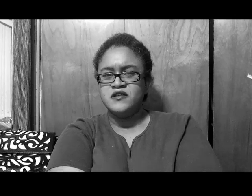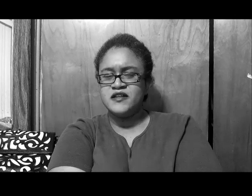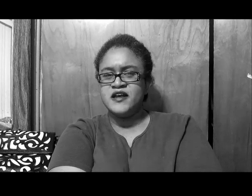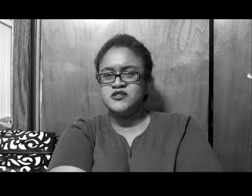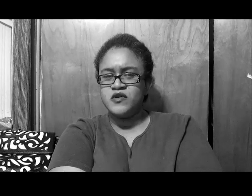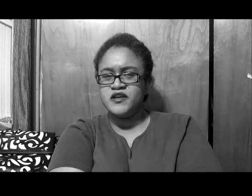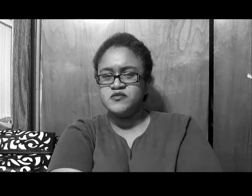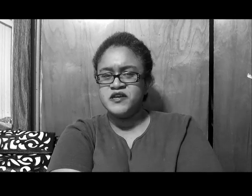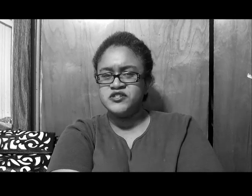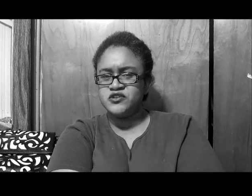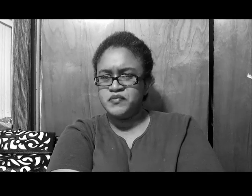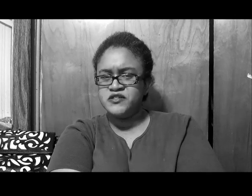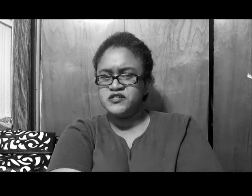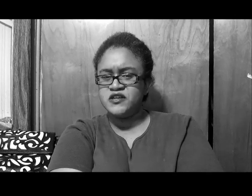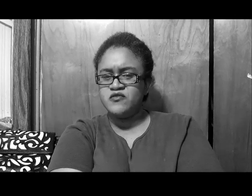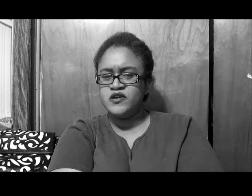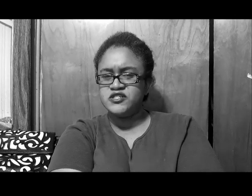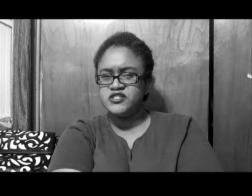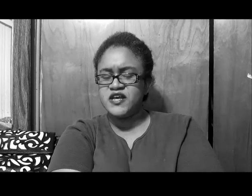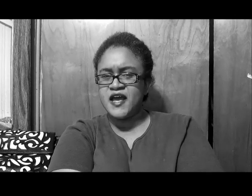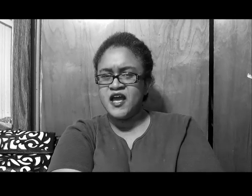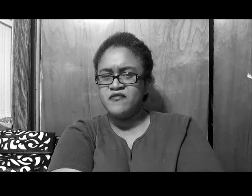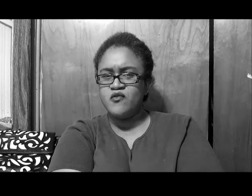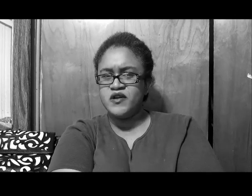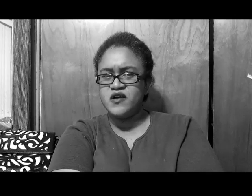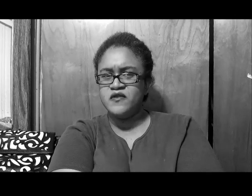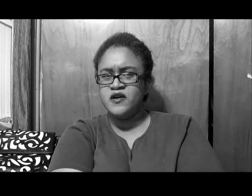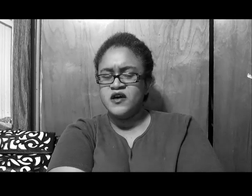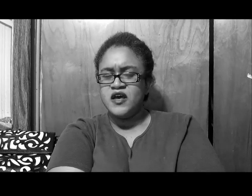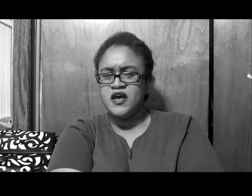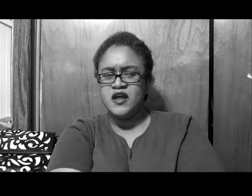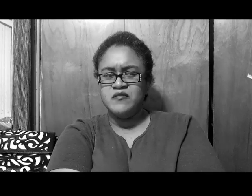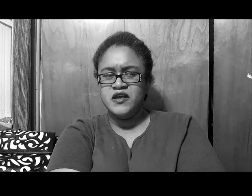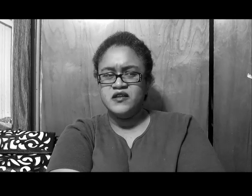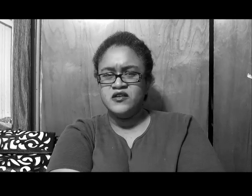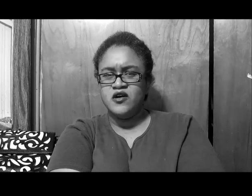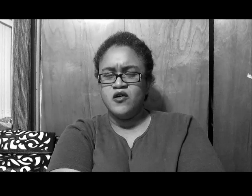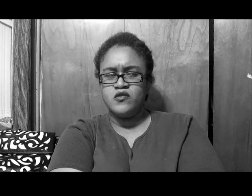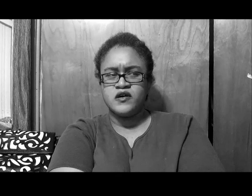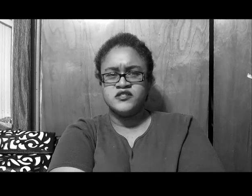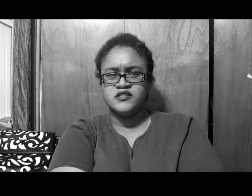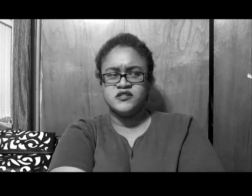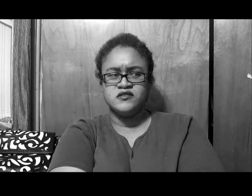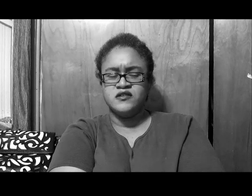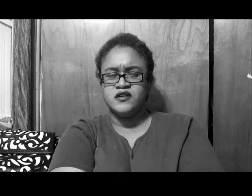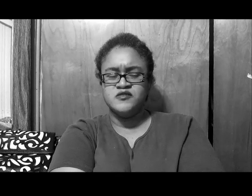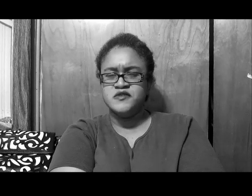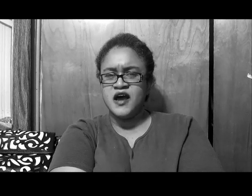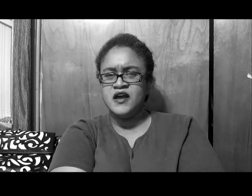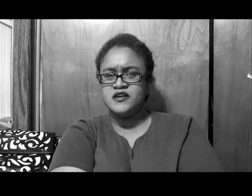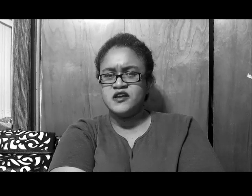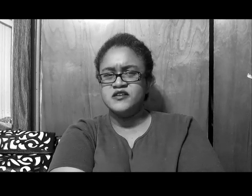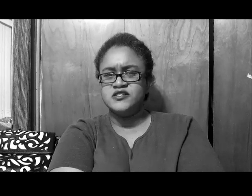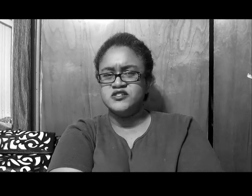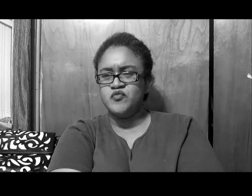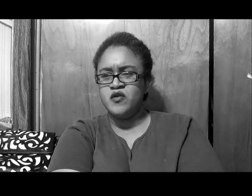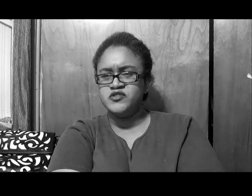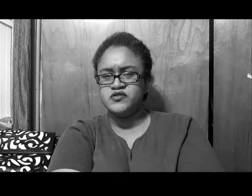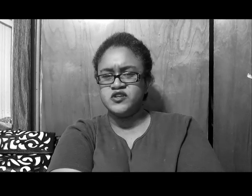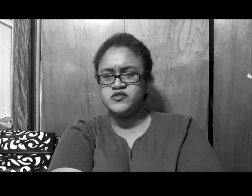like, that's one of his bitches, or bitches he wishes to have, or whatever, and, I mean, you know, because, he's been eyeing Kenya since the moment, so it's some